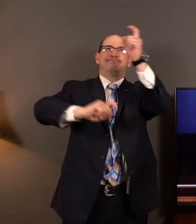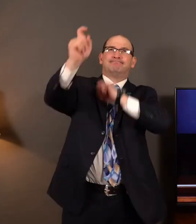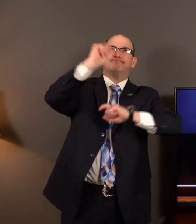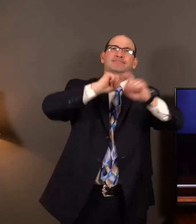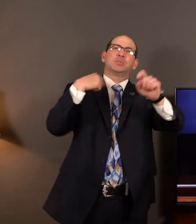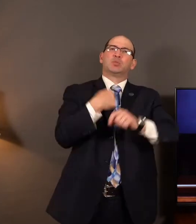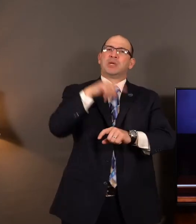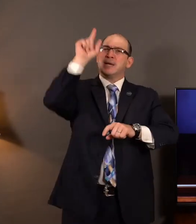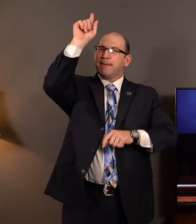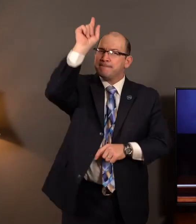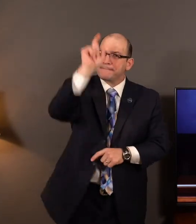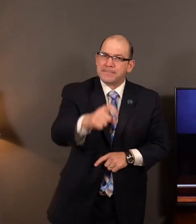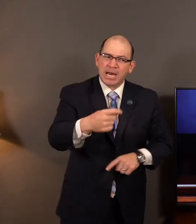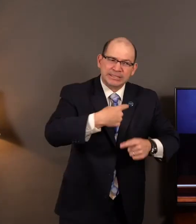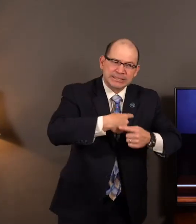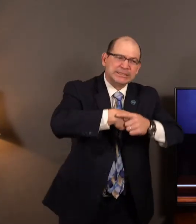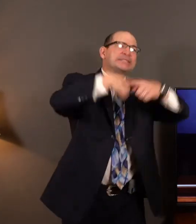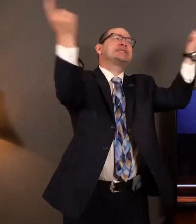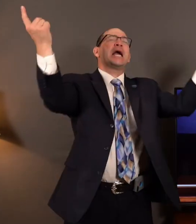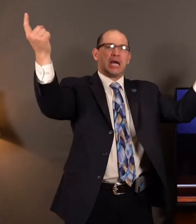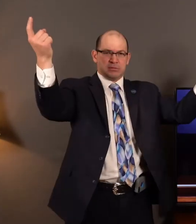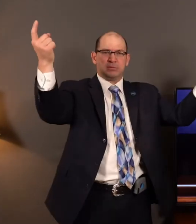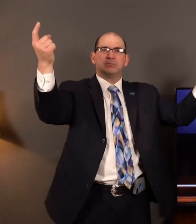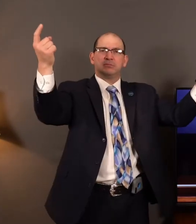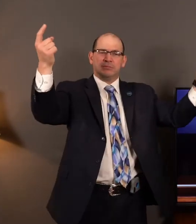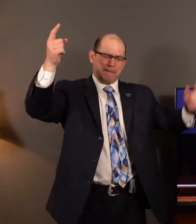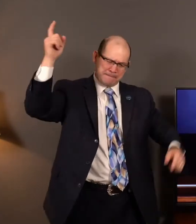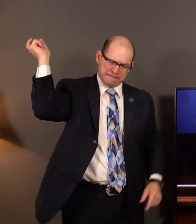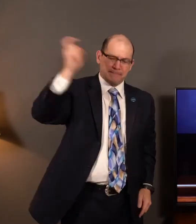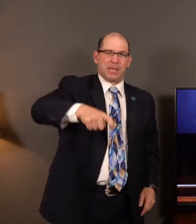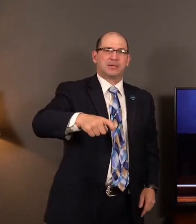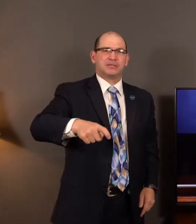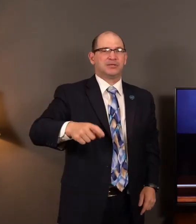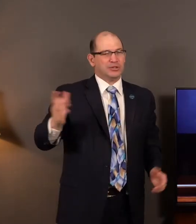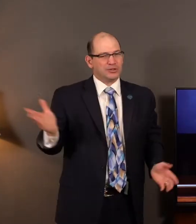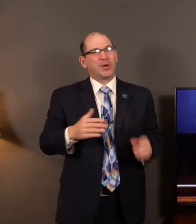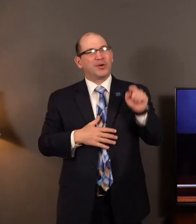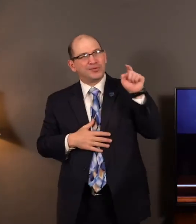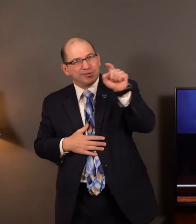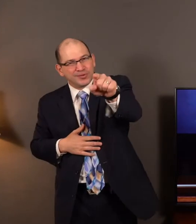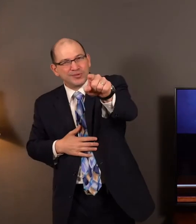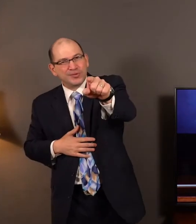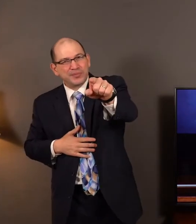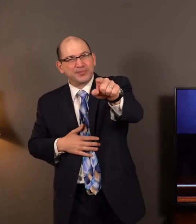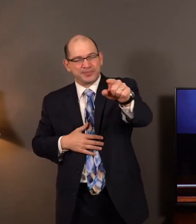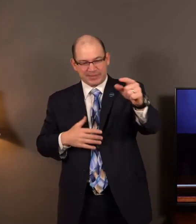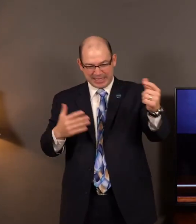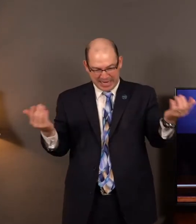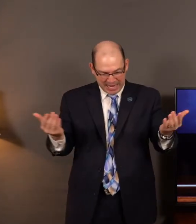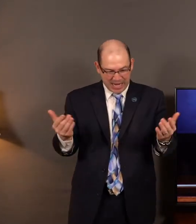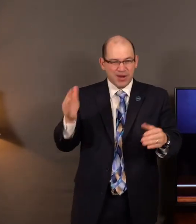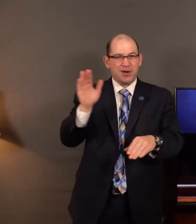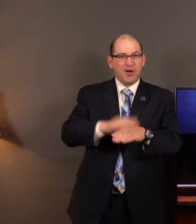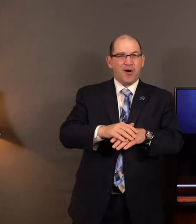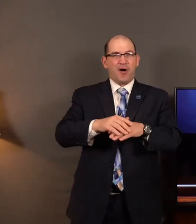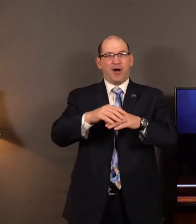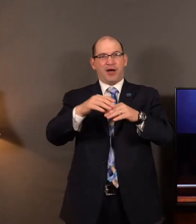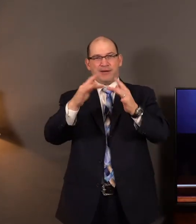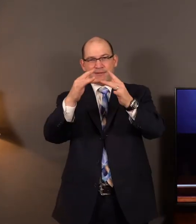We have got to tell somebody else. And can I encourage you tonight at lbclive.tv from wherever you're